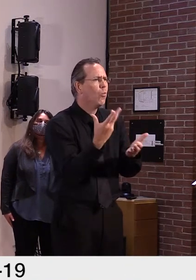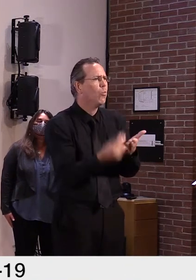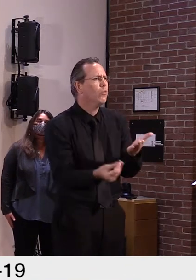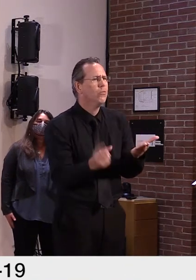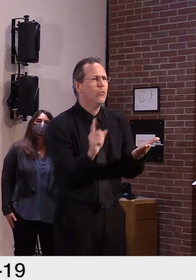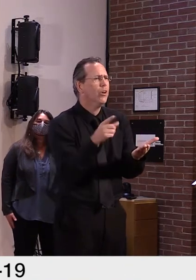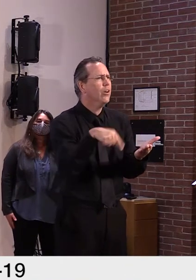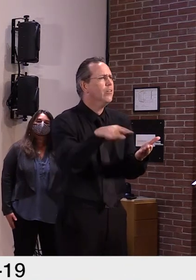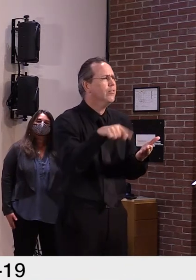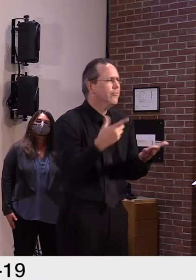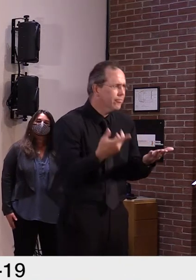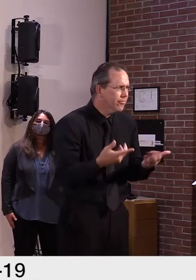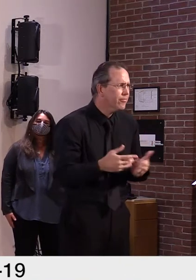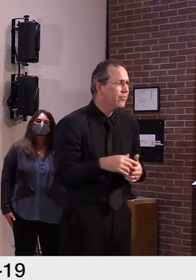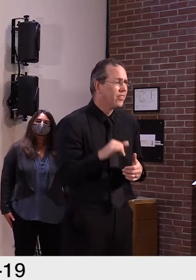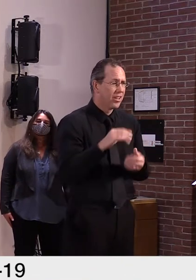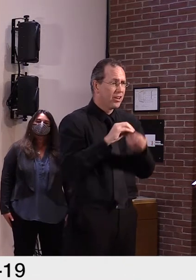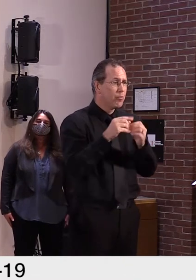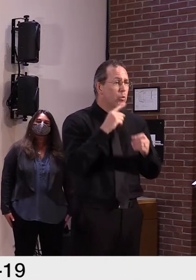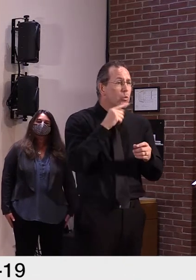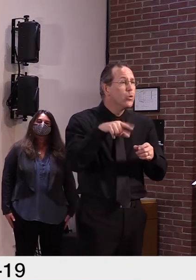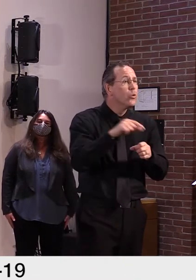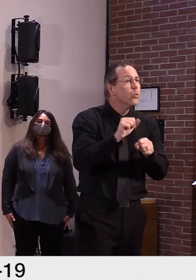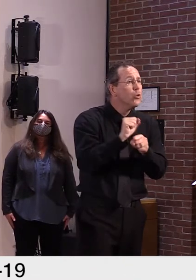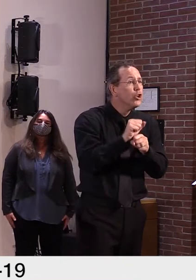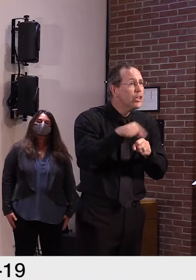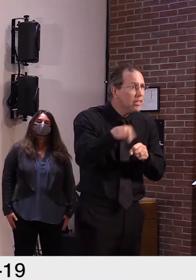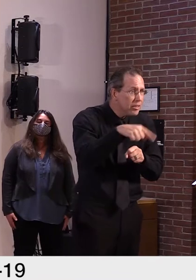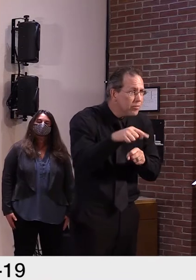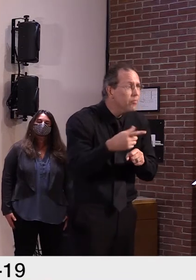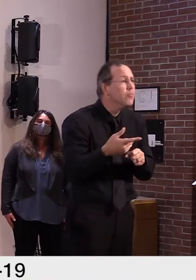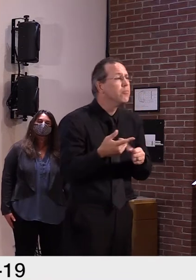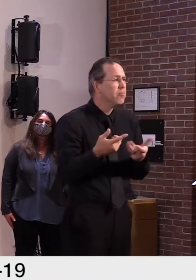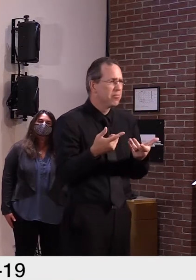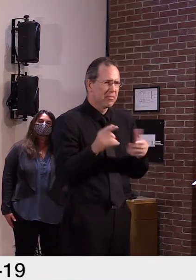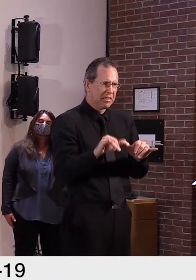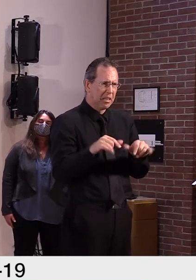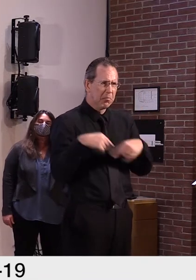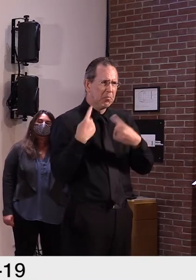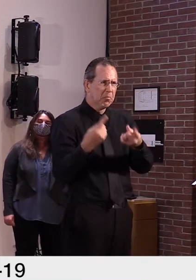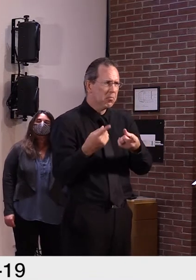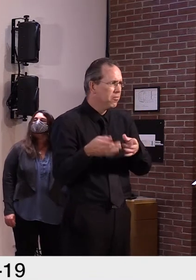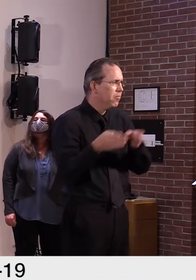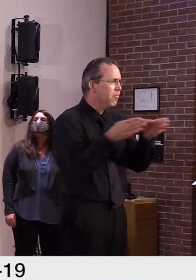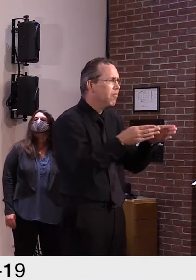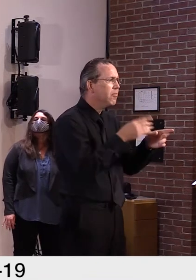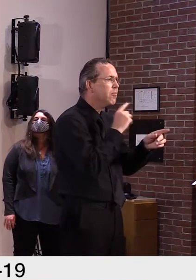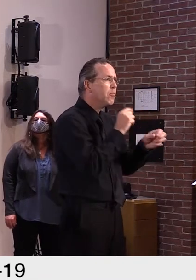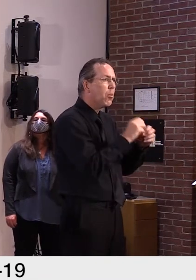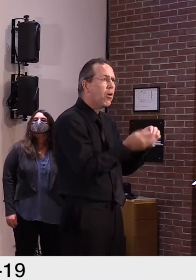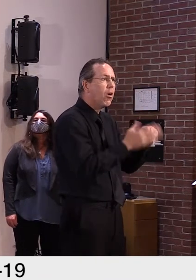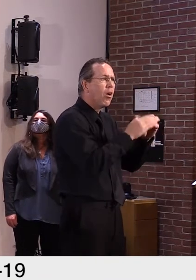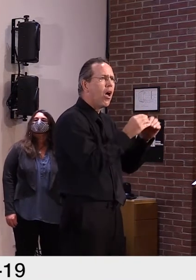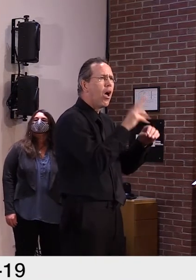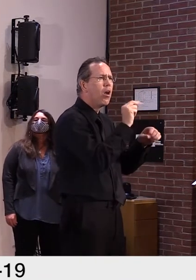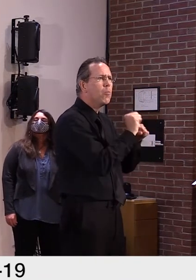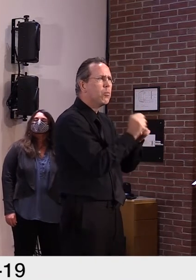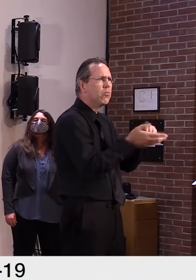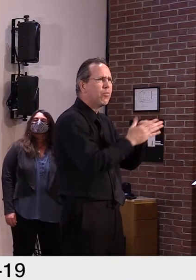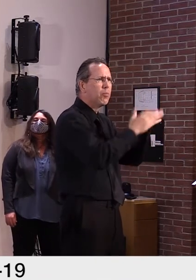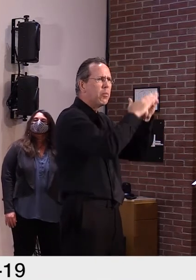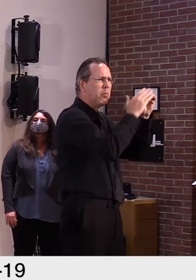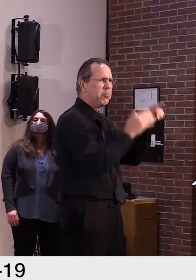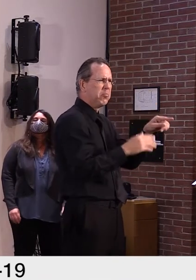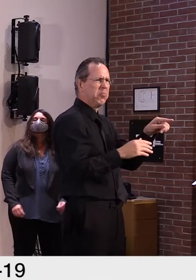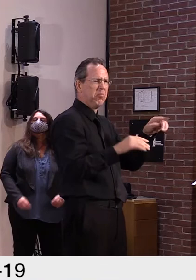it's just that we have, again, a high number of people collecting unemployment. And right now, um, you know, whether it's because we're not requiring them